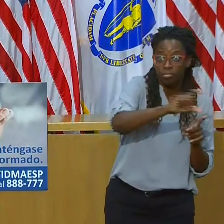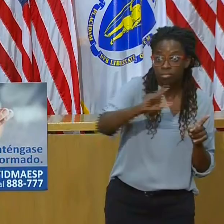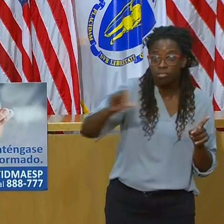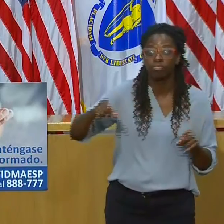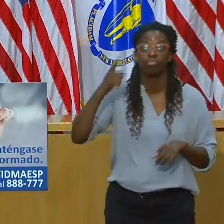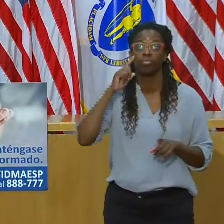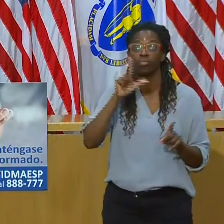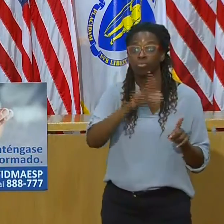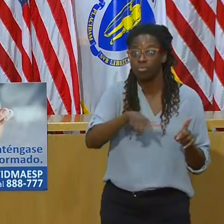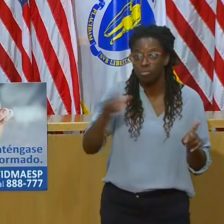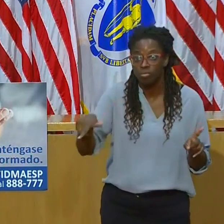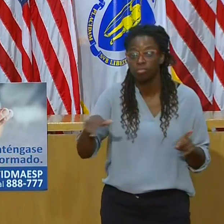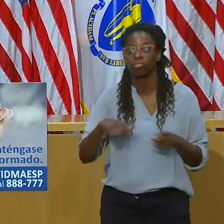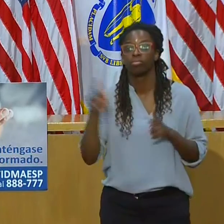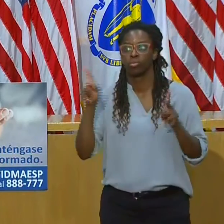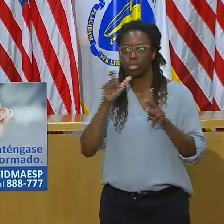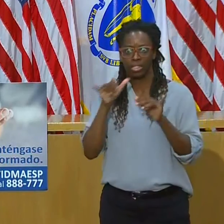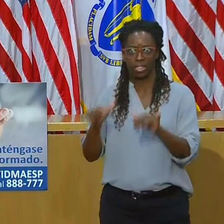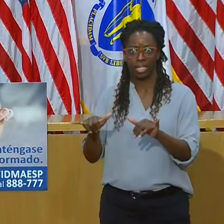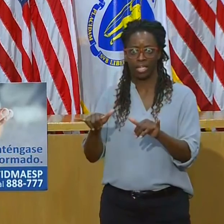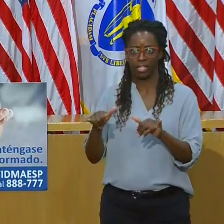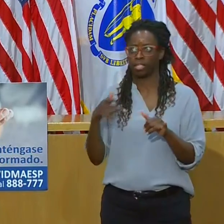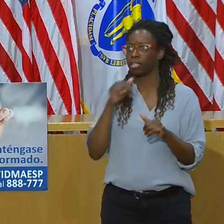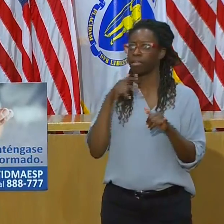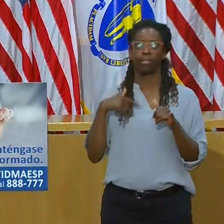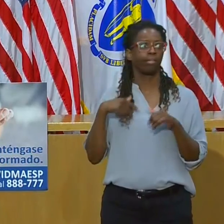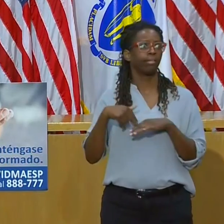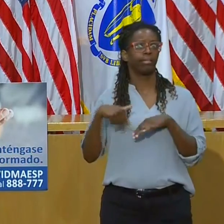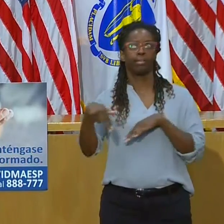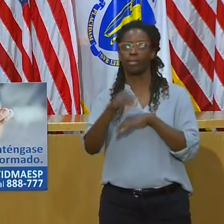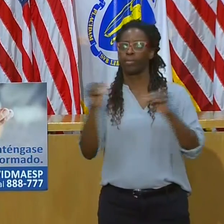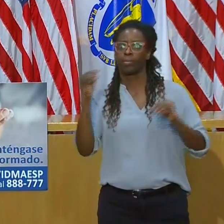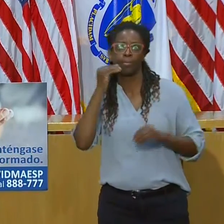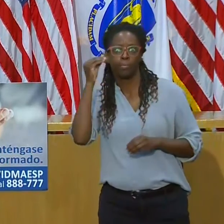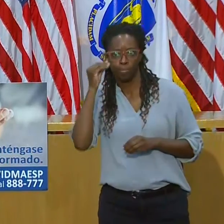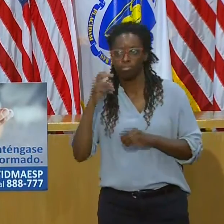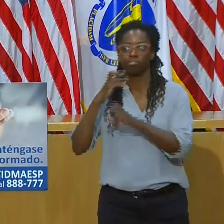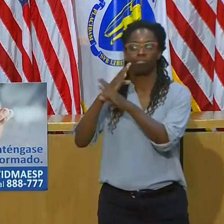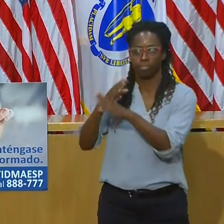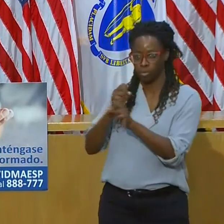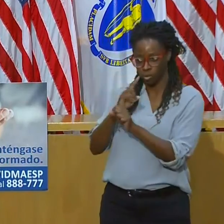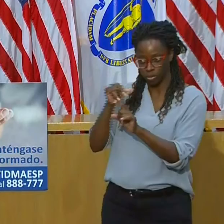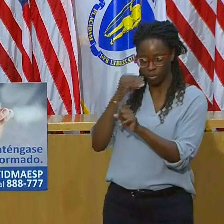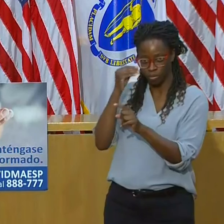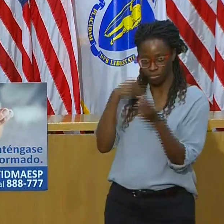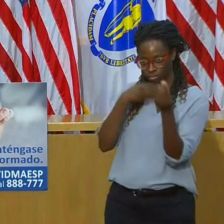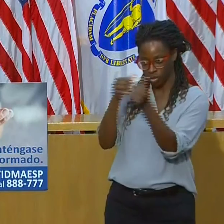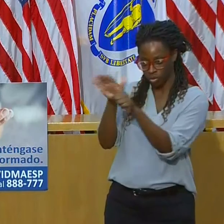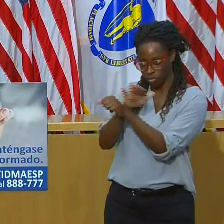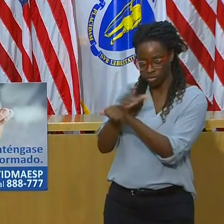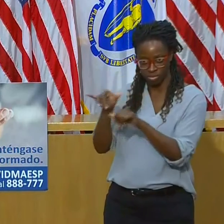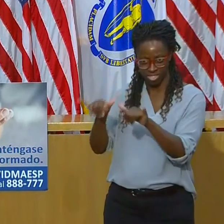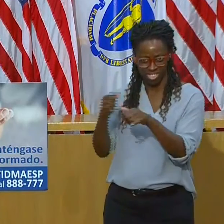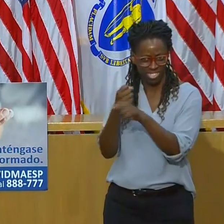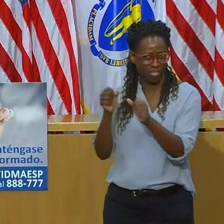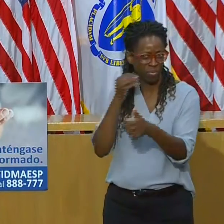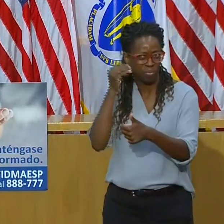and families in their homes. That's very important, always, but especially during this uncertainty. When time.